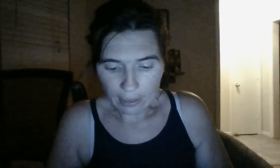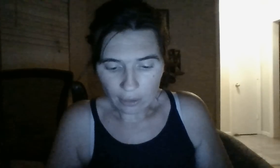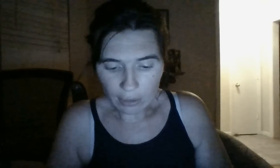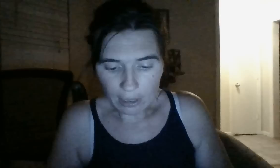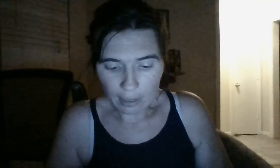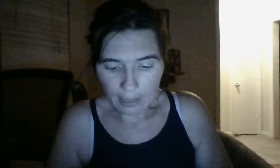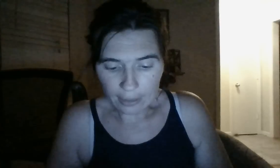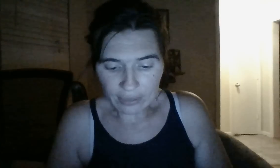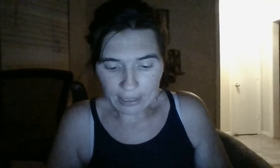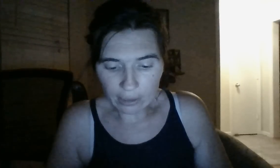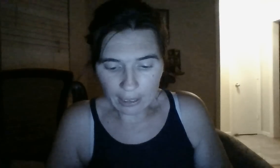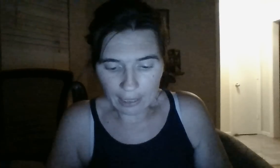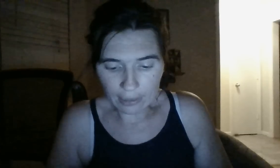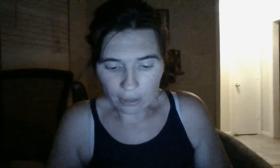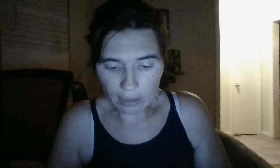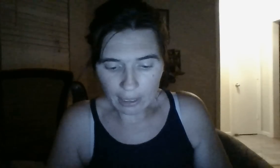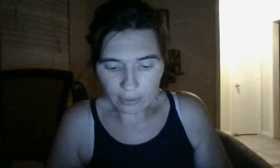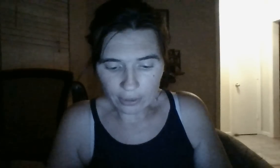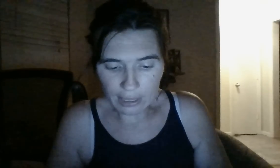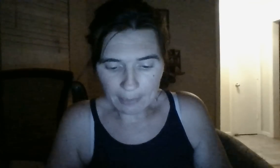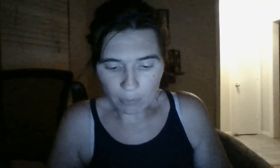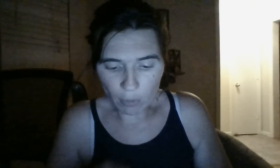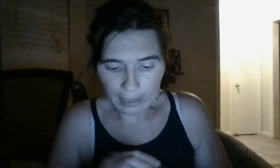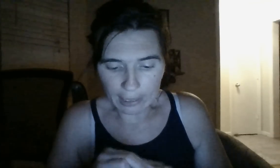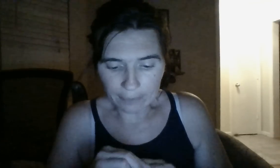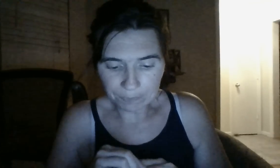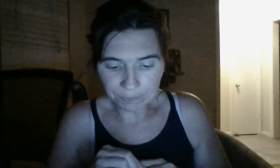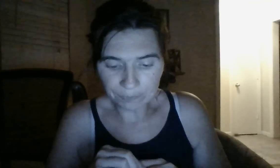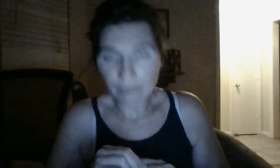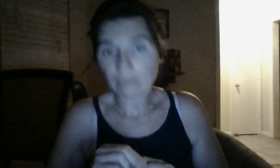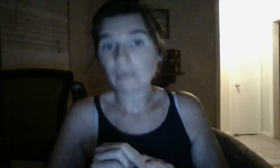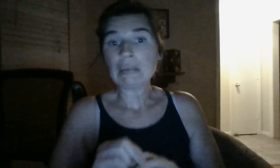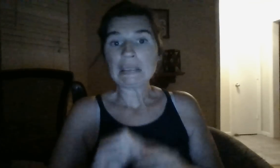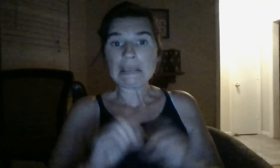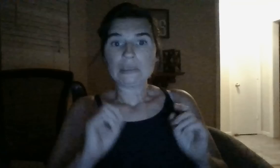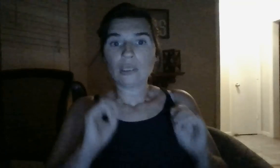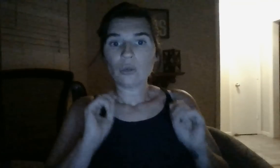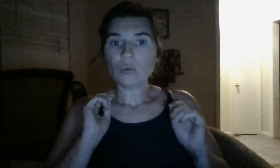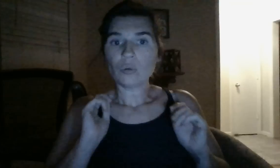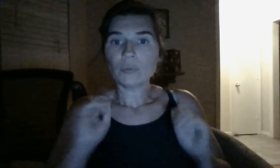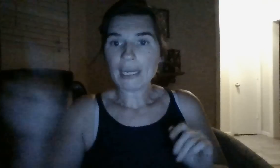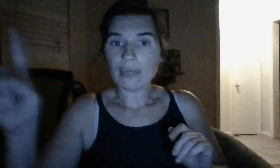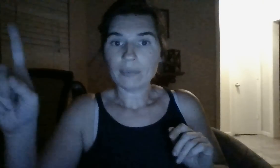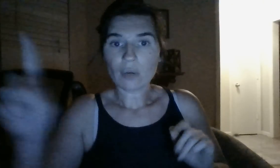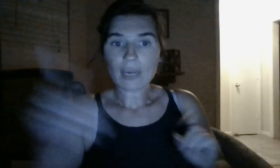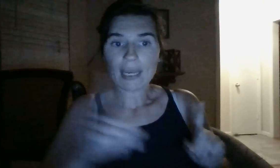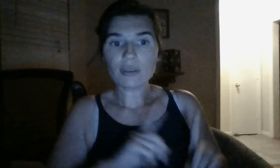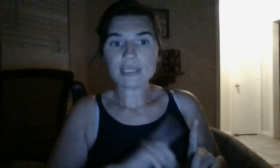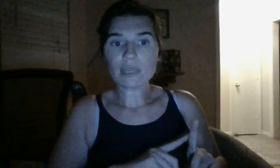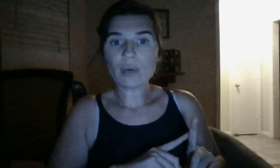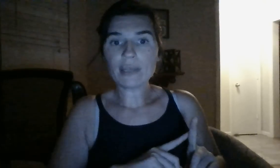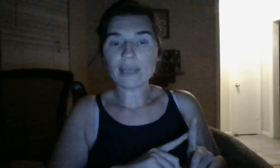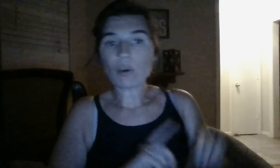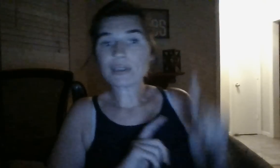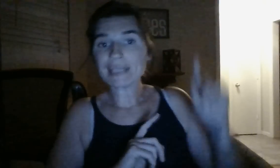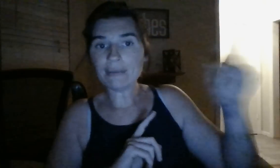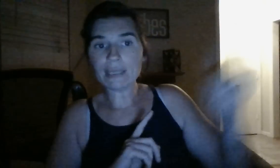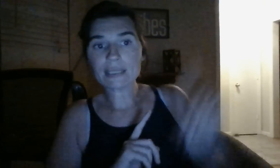the area, in the facility, in the area that these people work in. Oh, ma'am. Okay, I heard someone that works in this